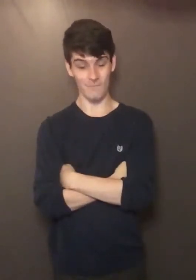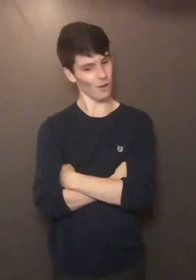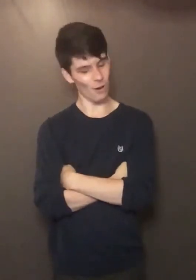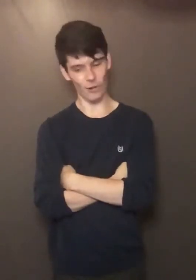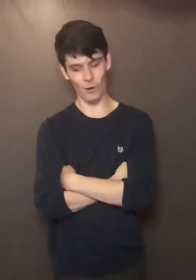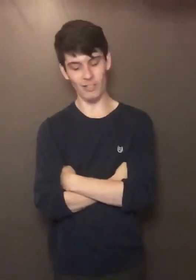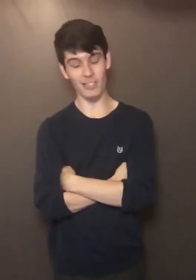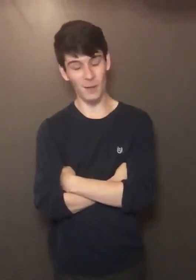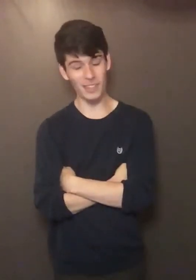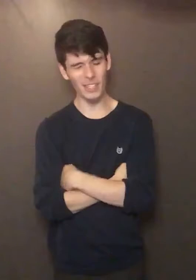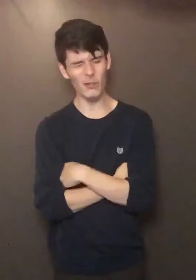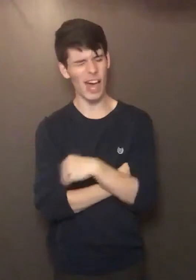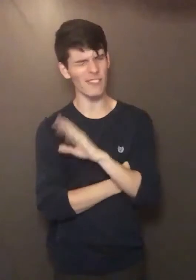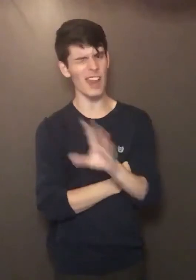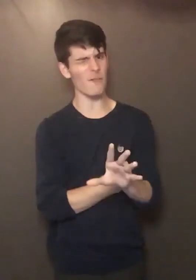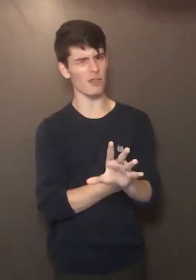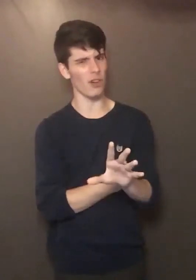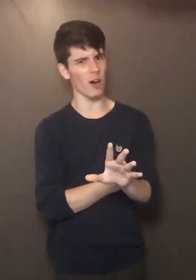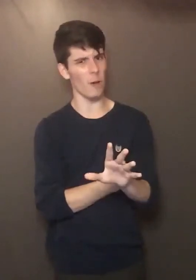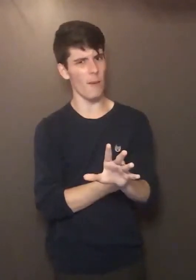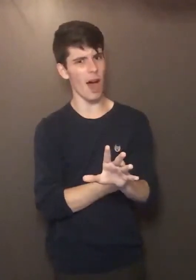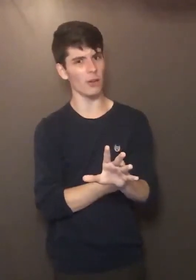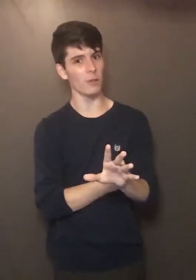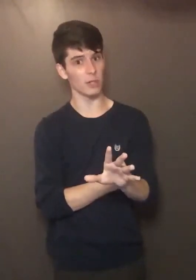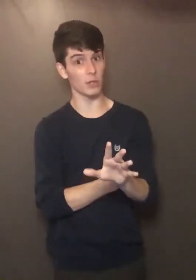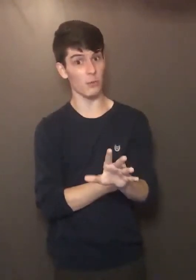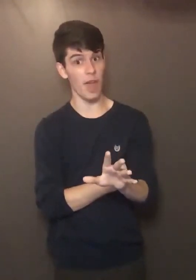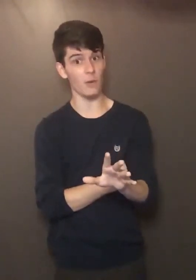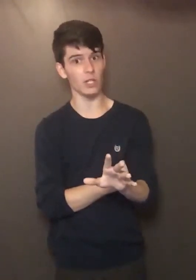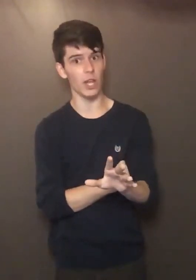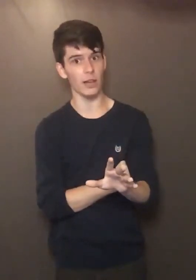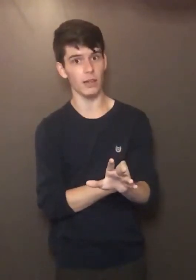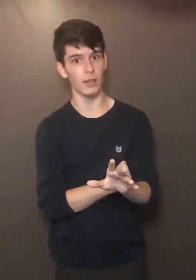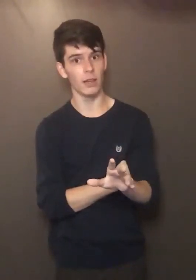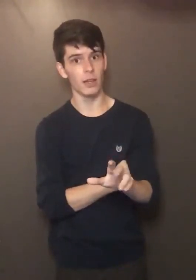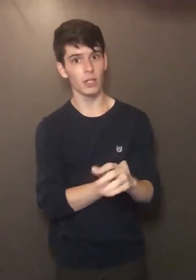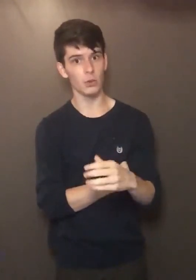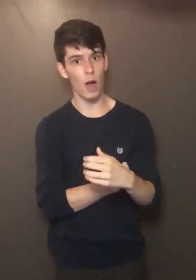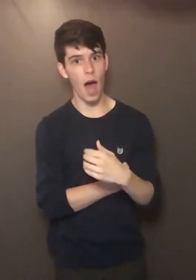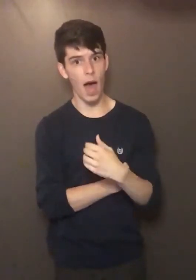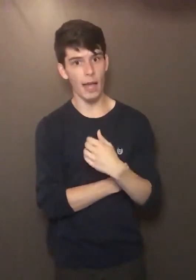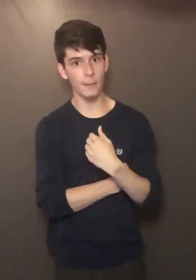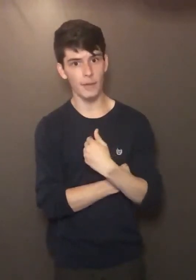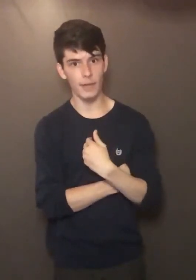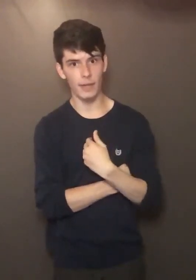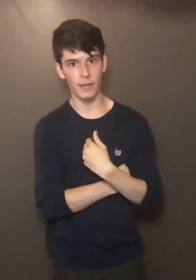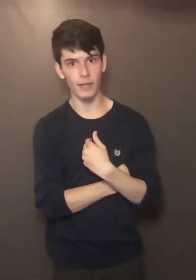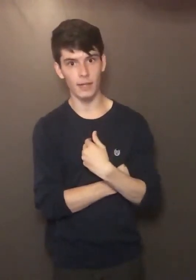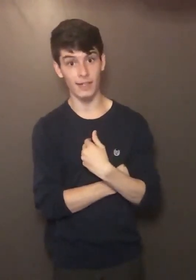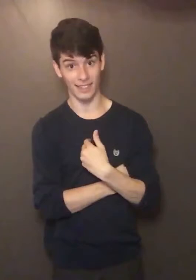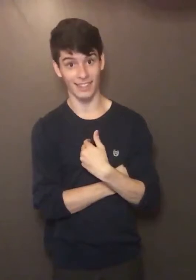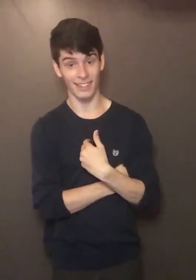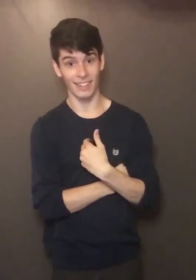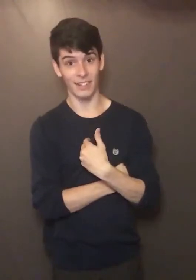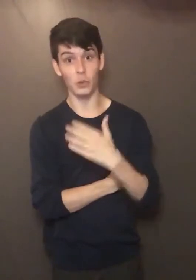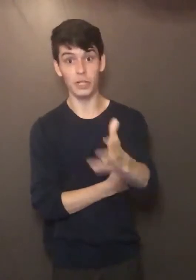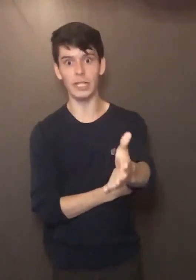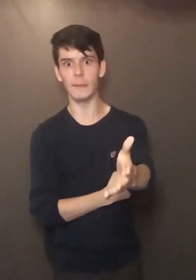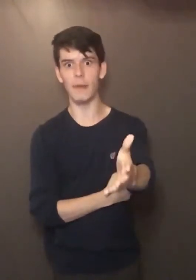Although it's something you have never thought about, Mr. Marachek, try me. You need a